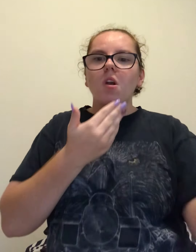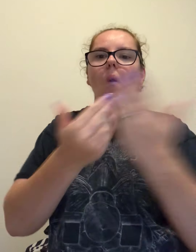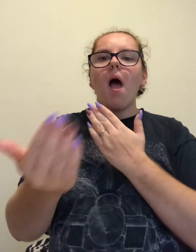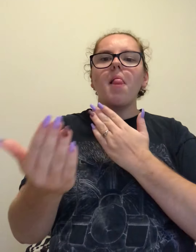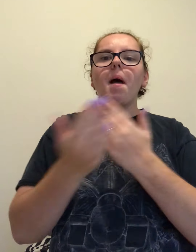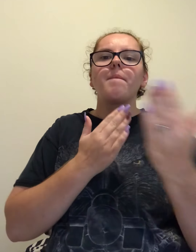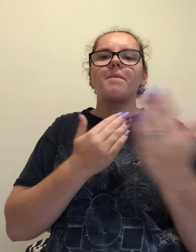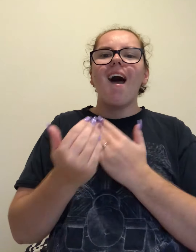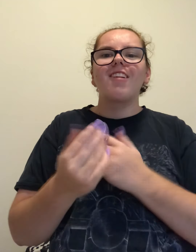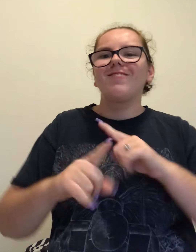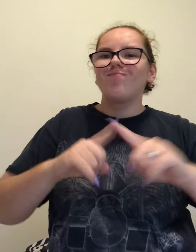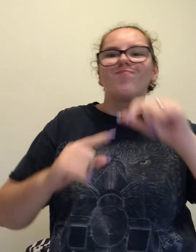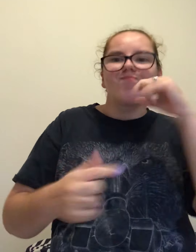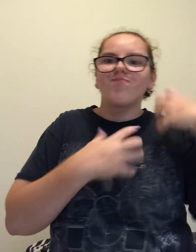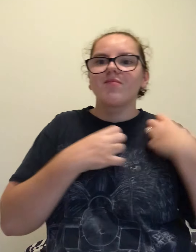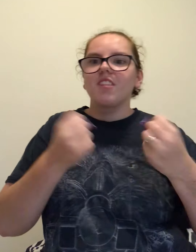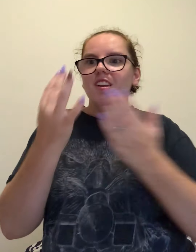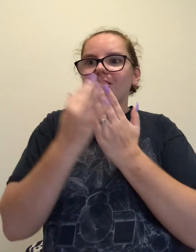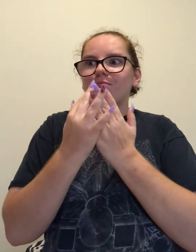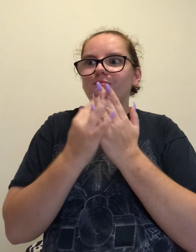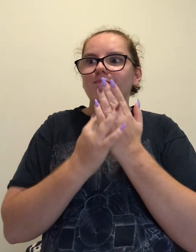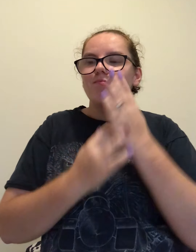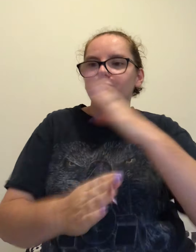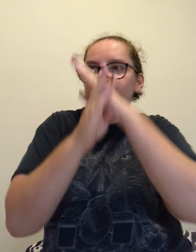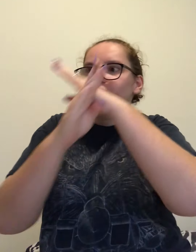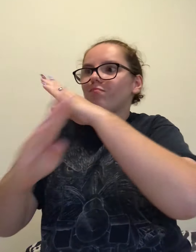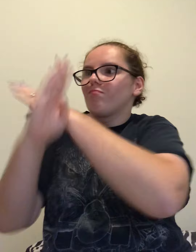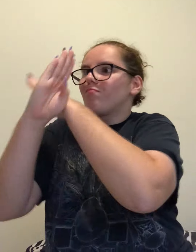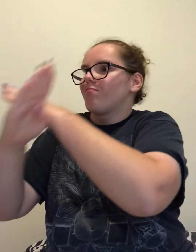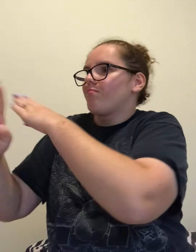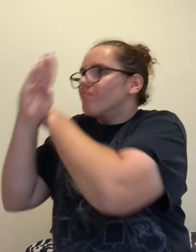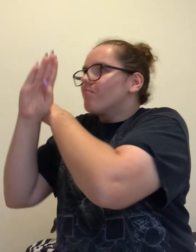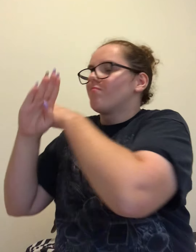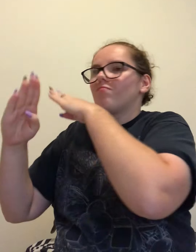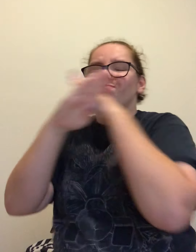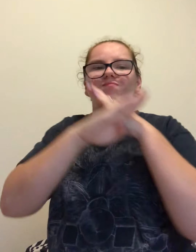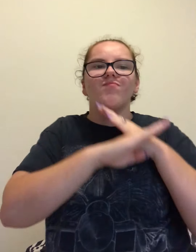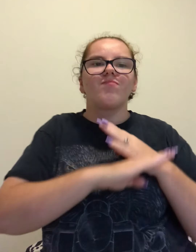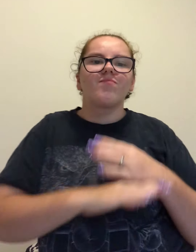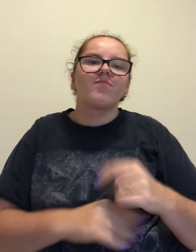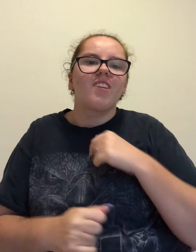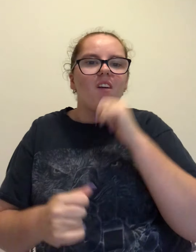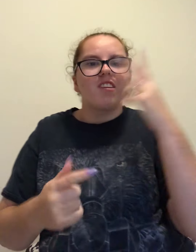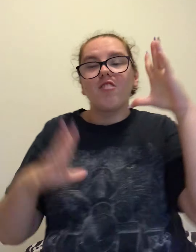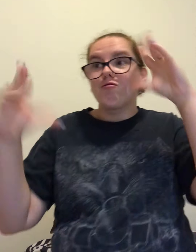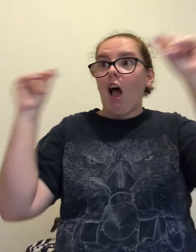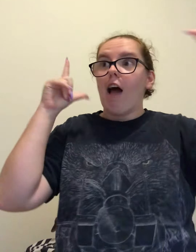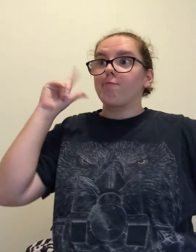don't matter Don't matter the matter It's only chatter